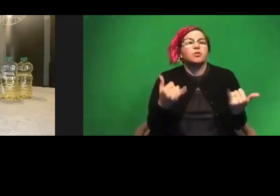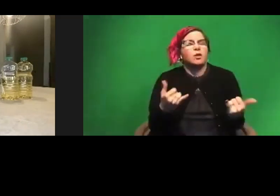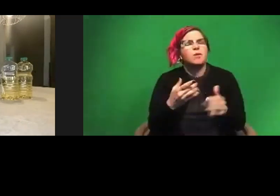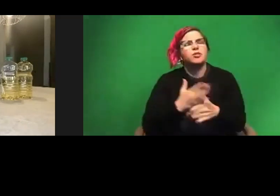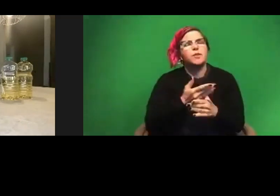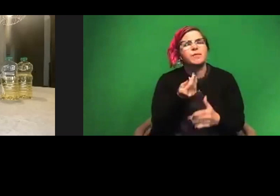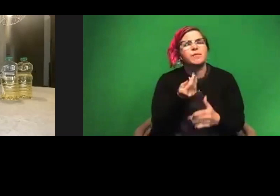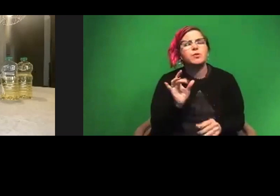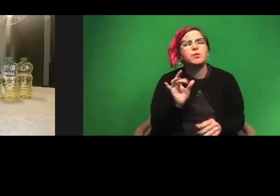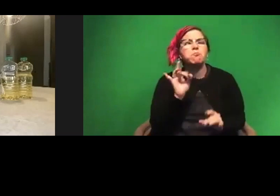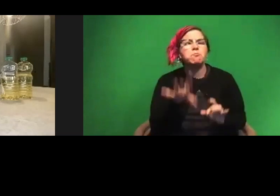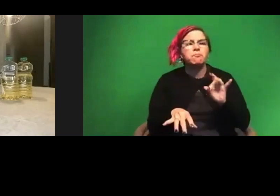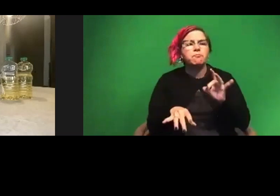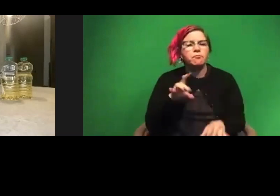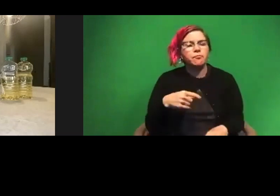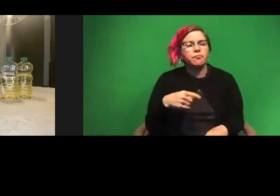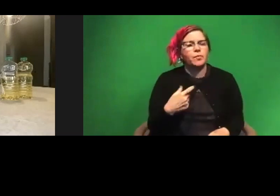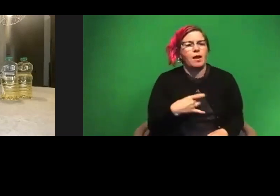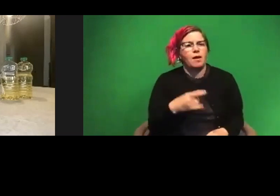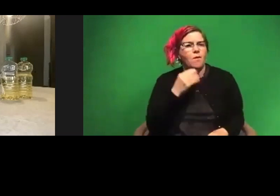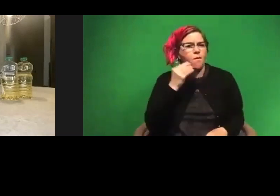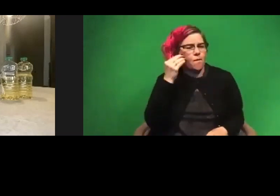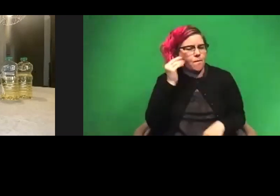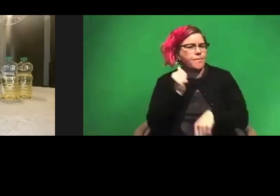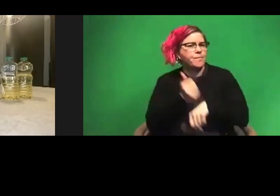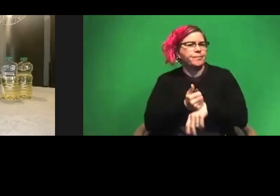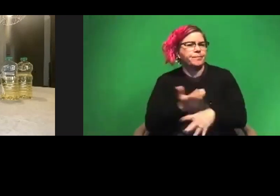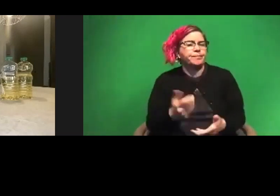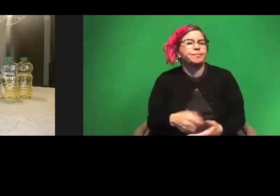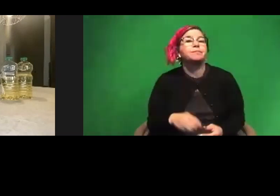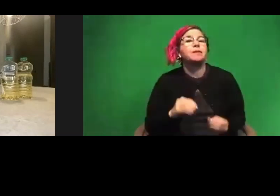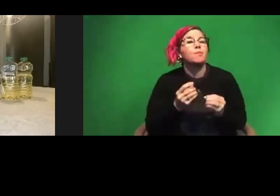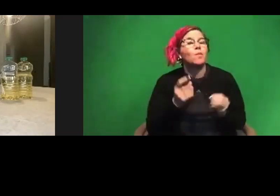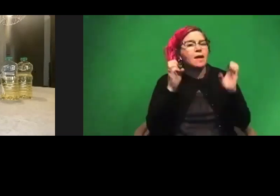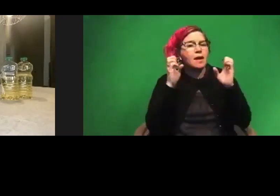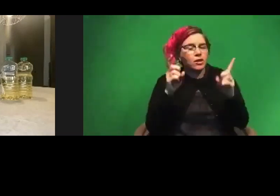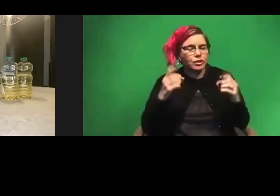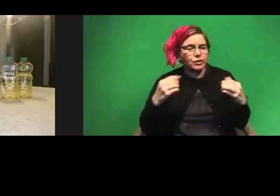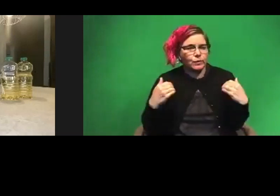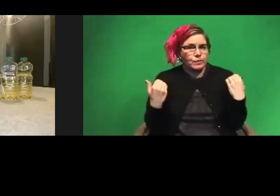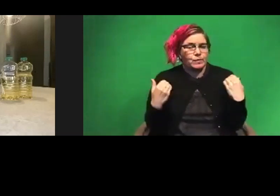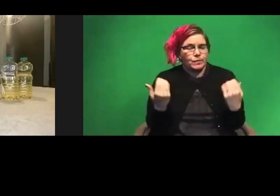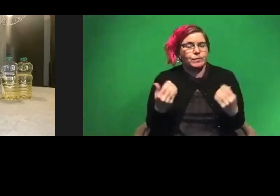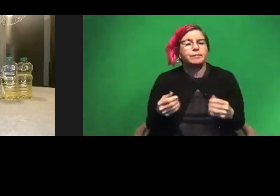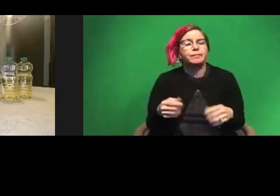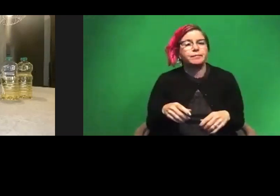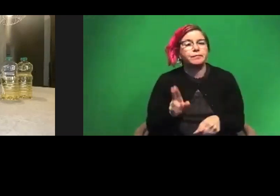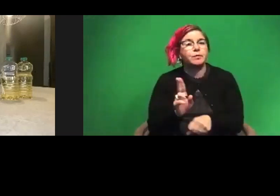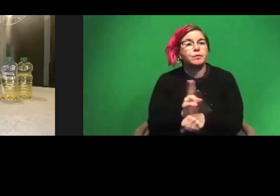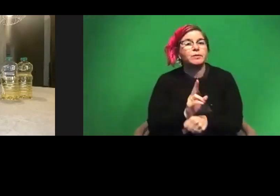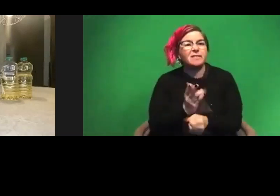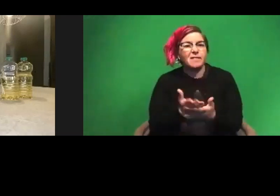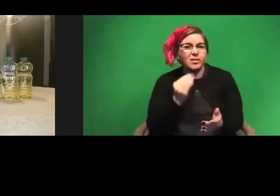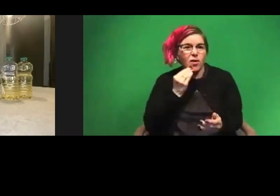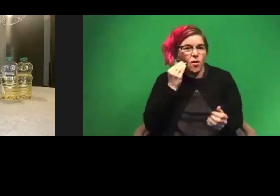things that I like to do from home, which is number one, educating the youth by using stuff at home that could